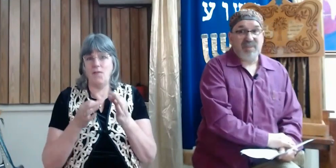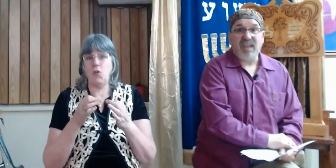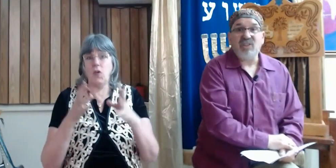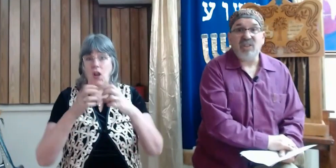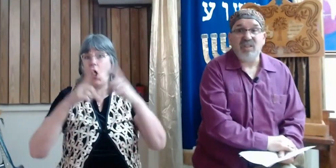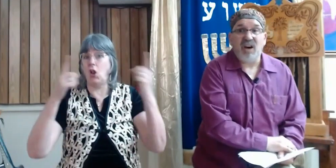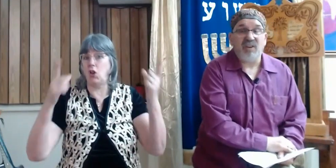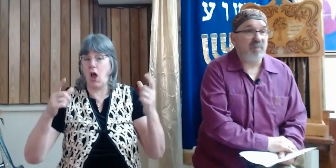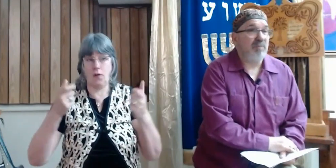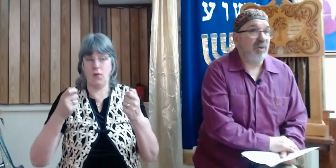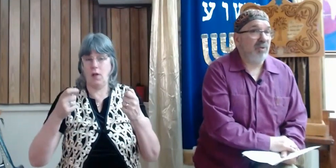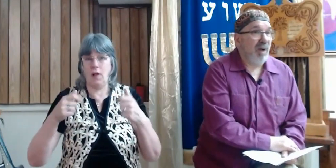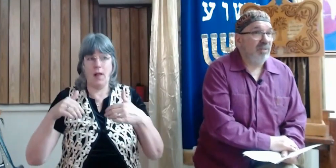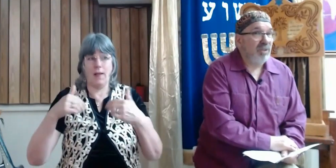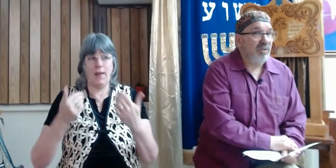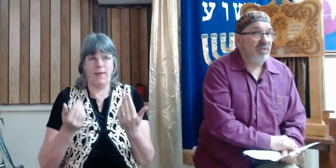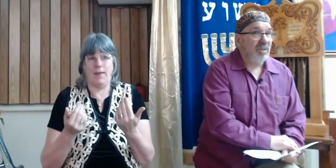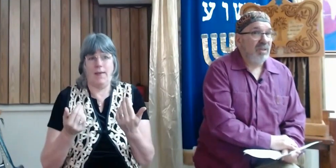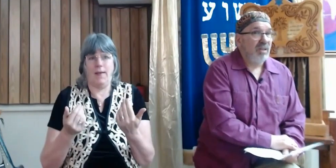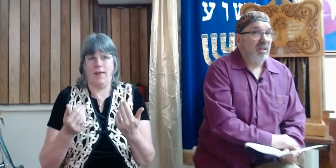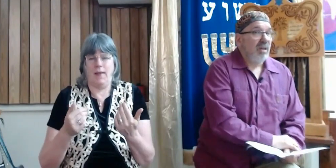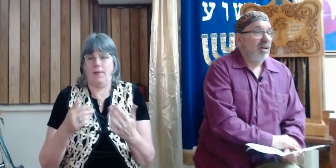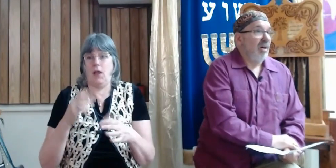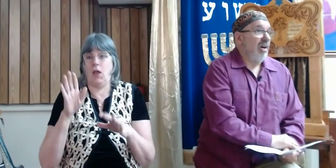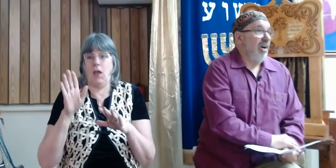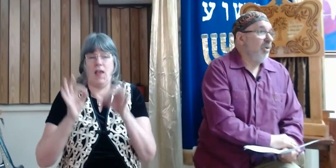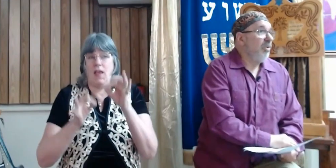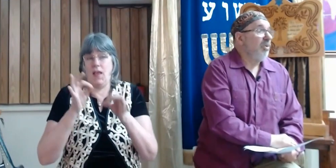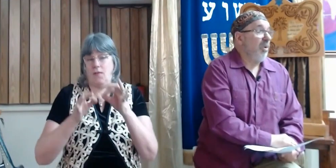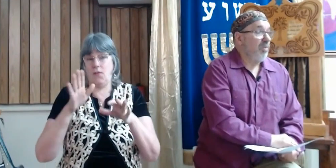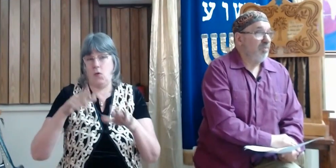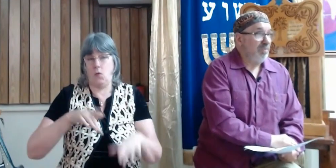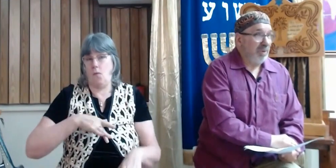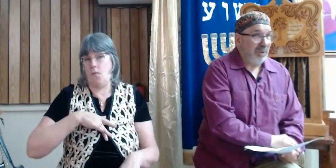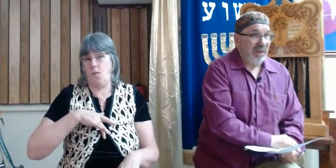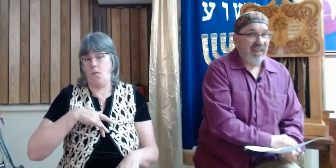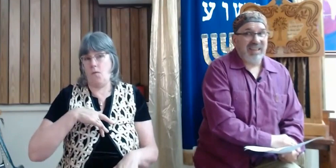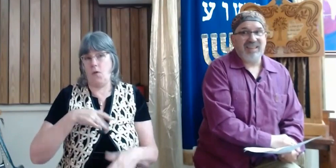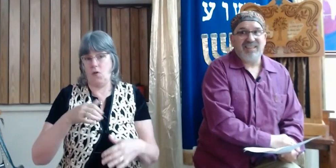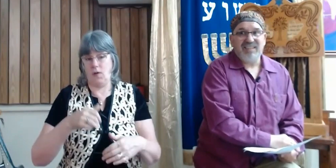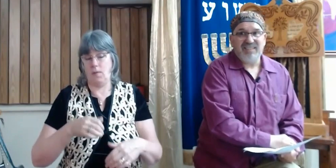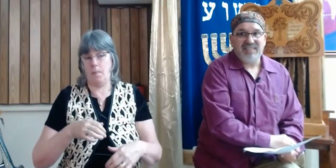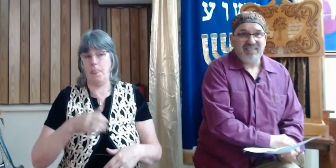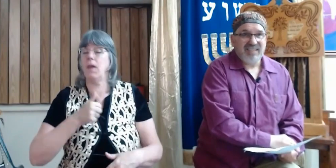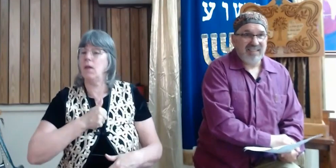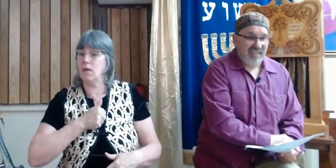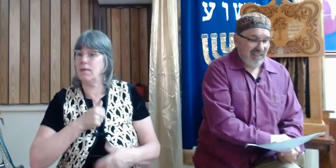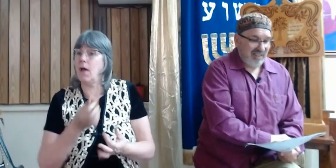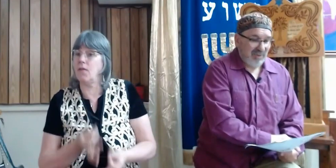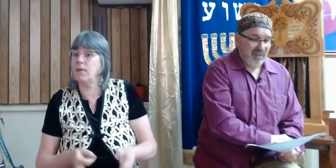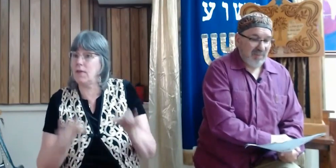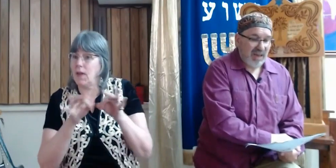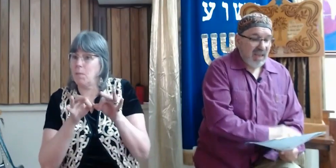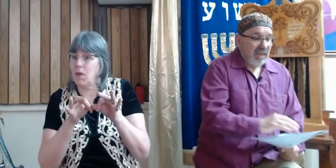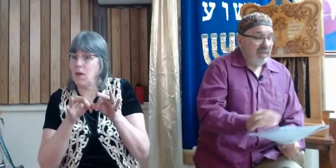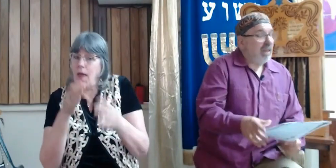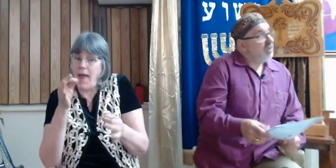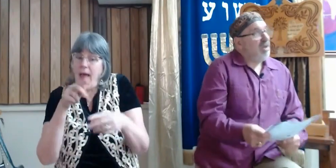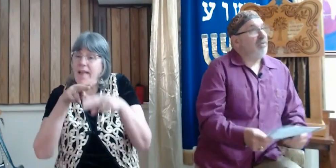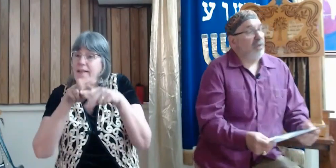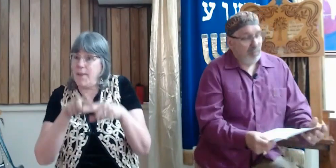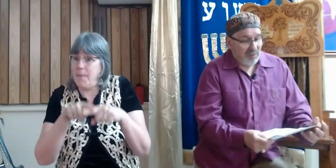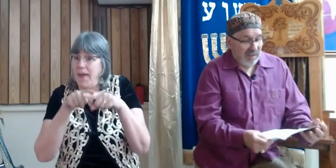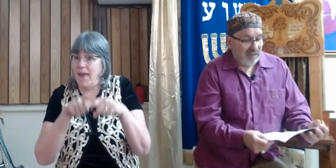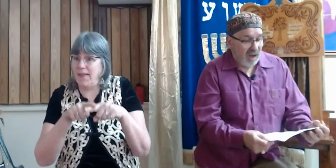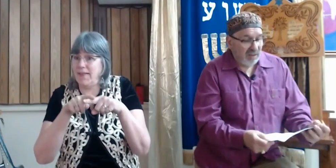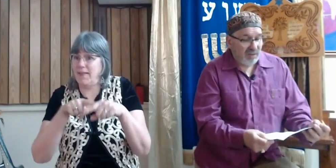acceptation of people around you? Oh, boy, that's really bad. It's